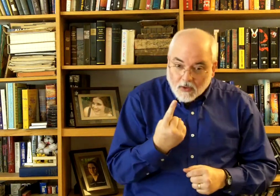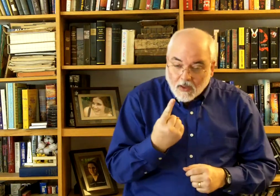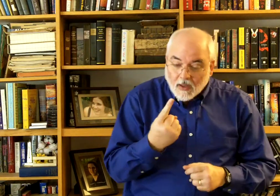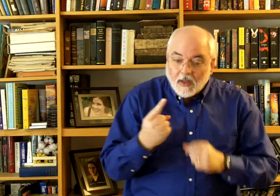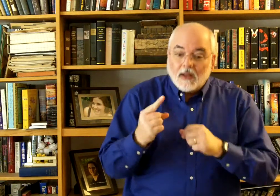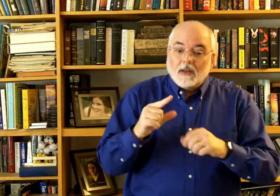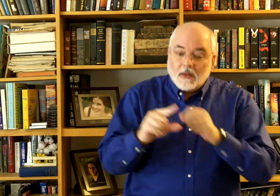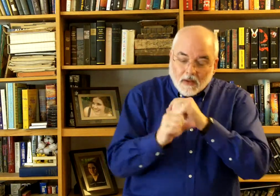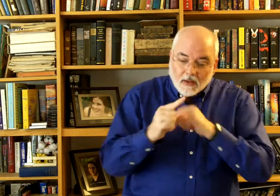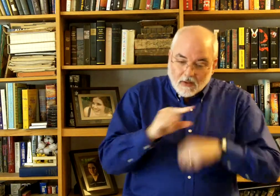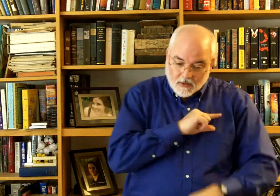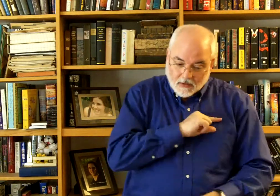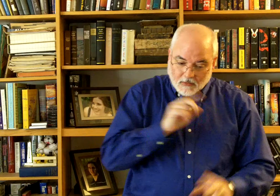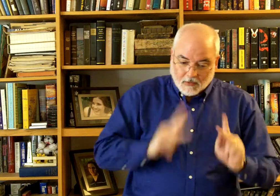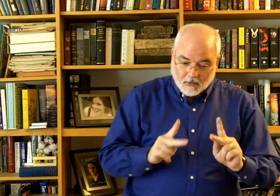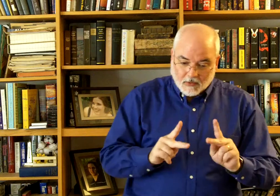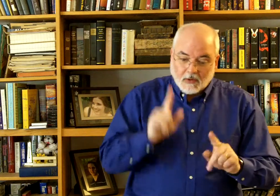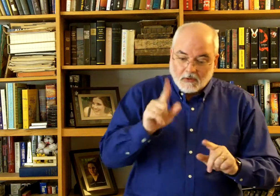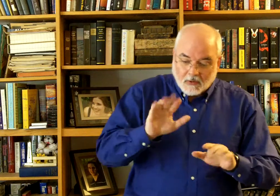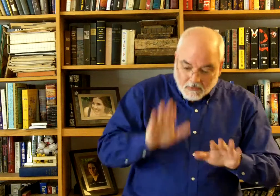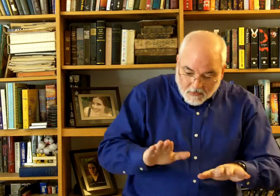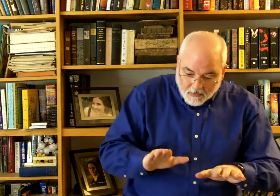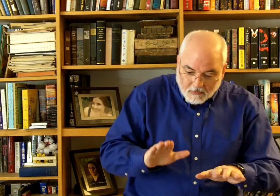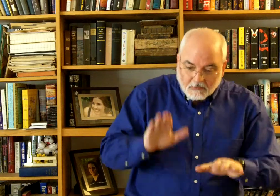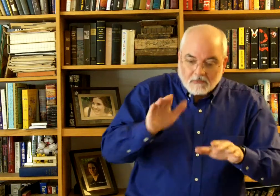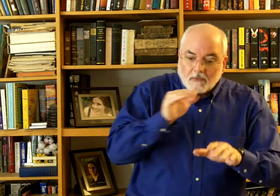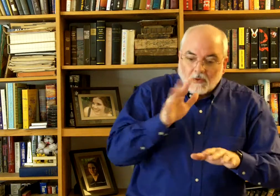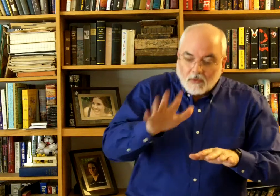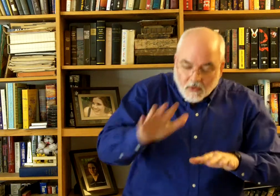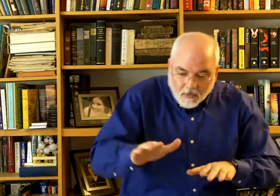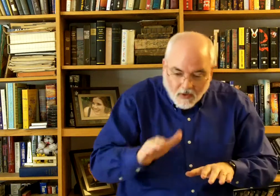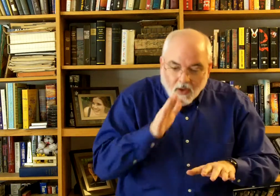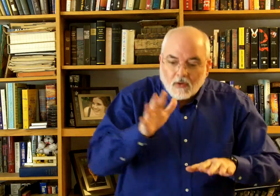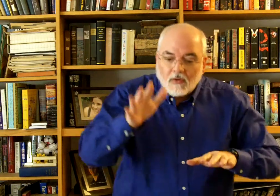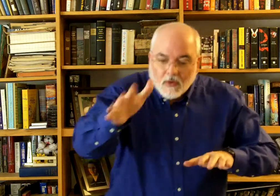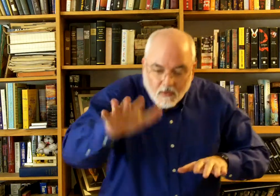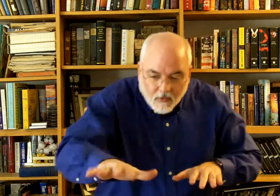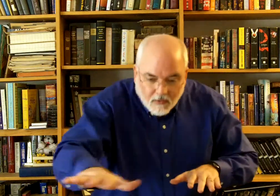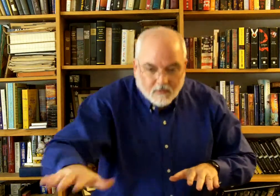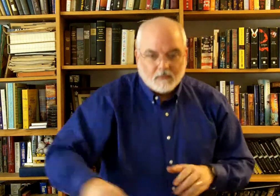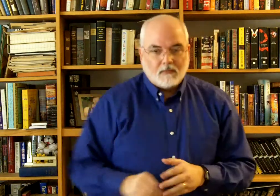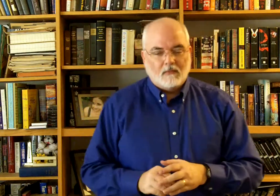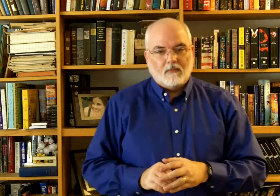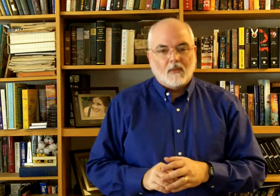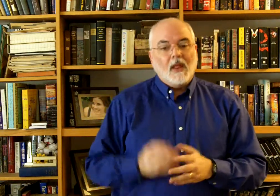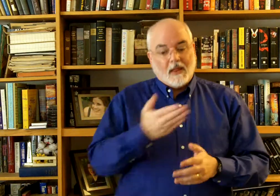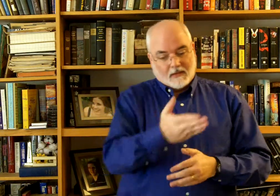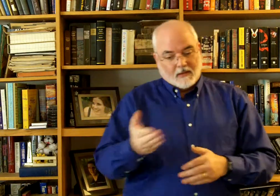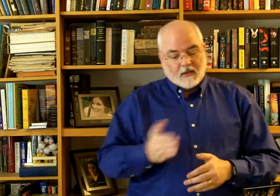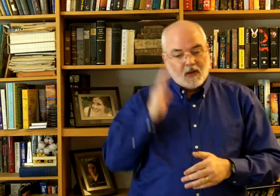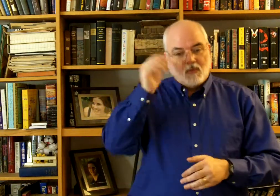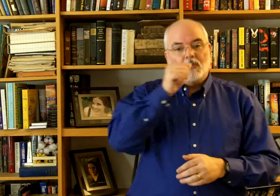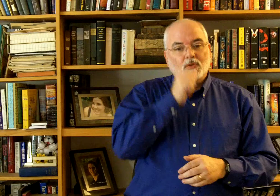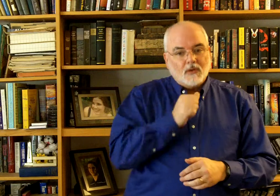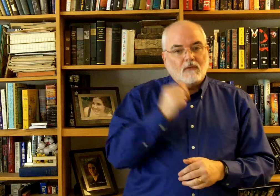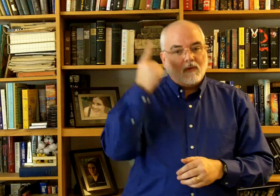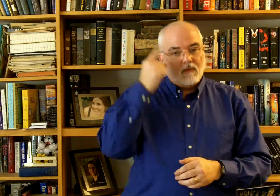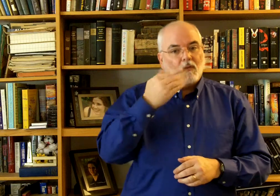children, their grandchildren, and their great-grandchildren. He will suffer for the bad things these people do.